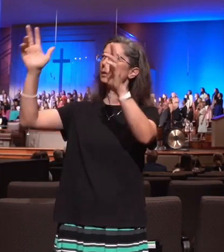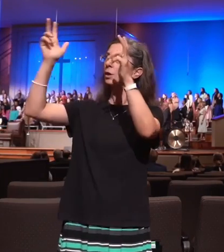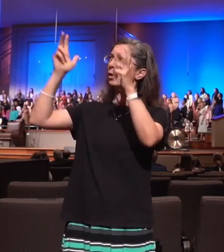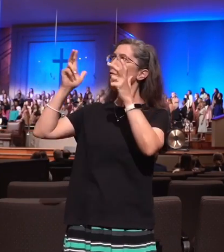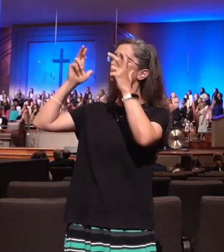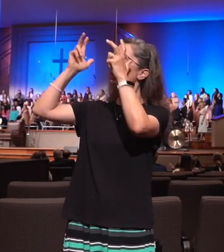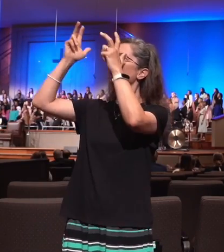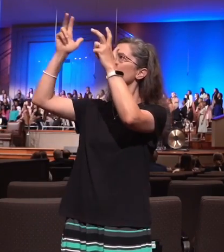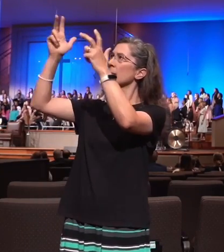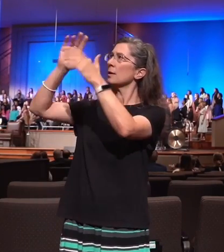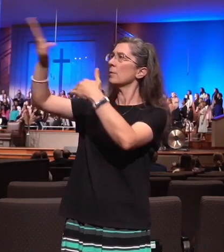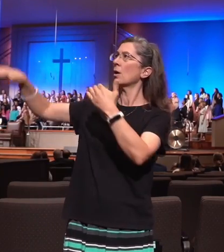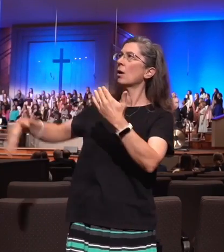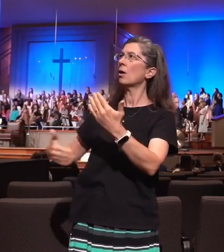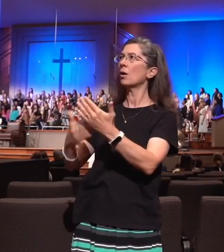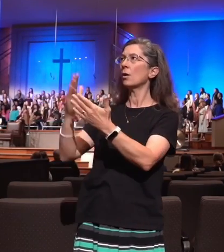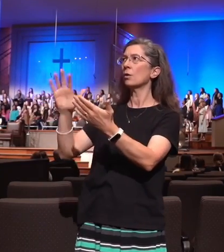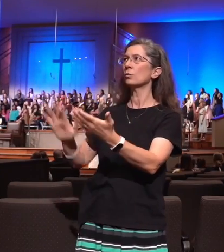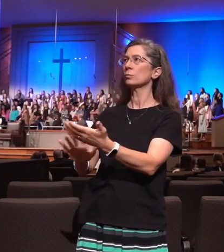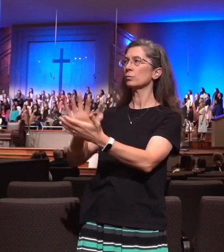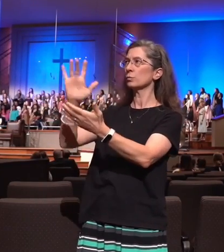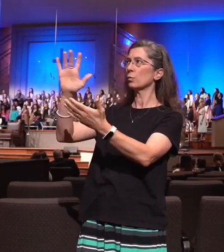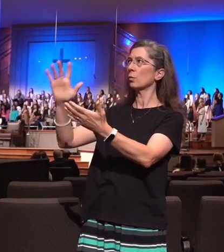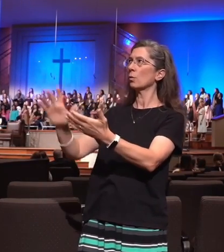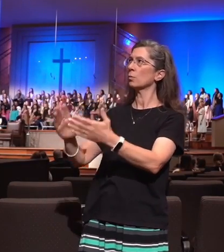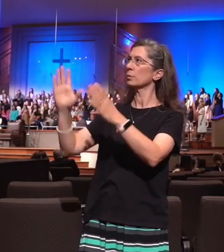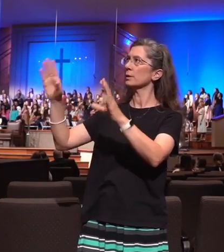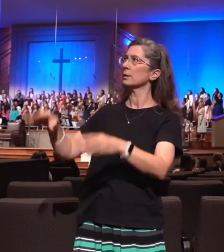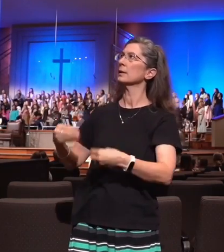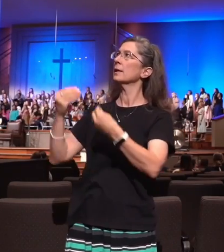glory, with every hallelujah.